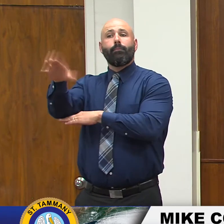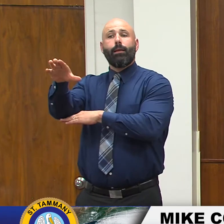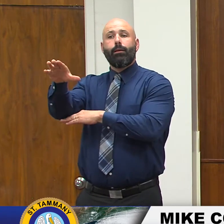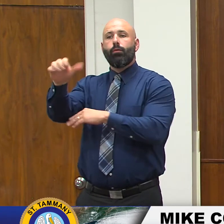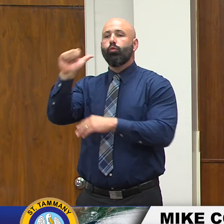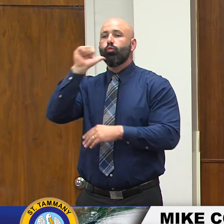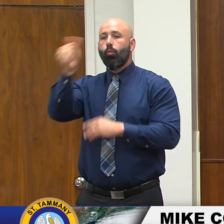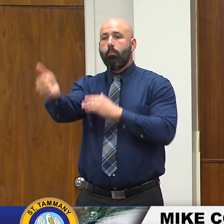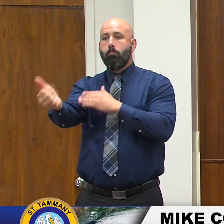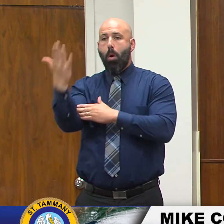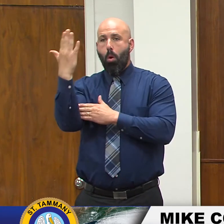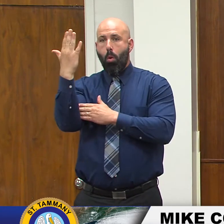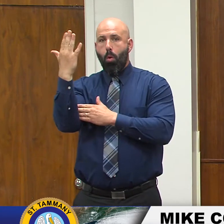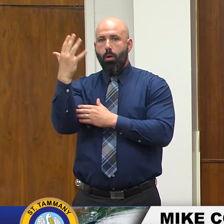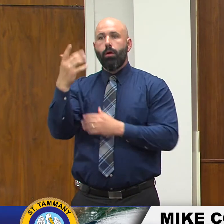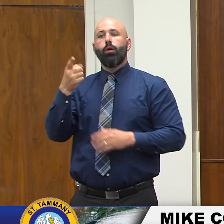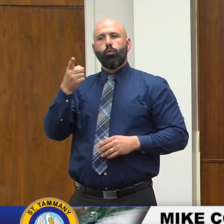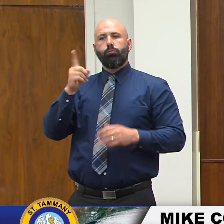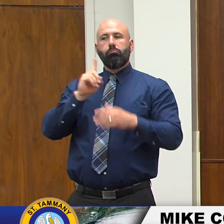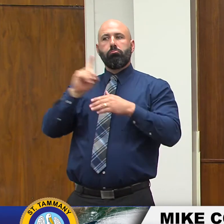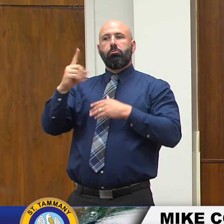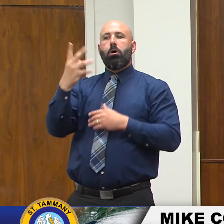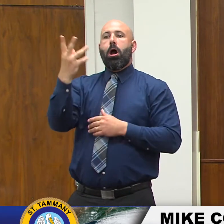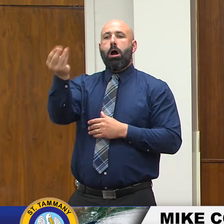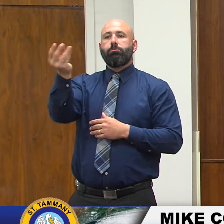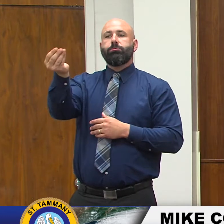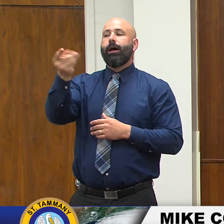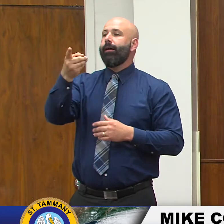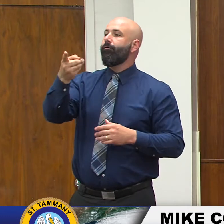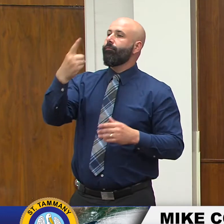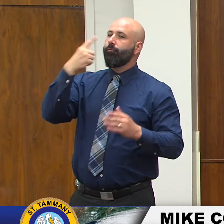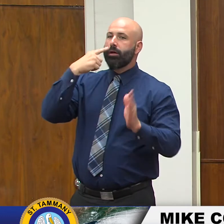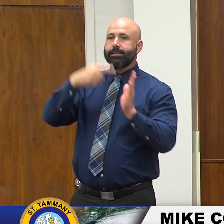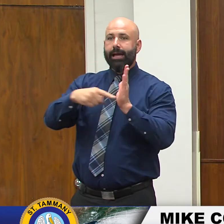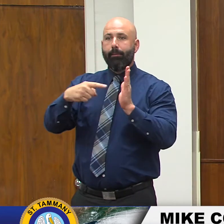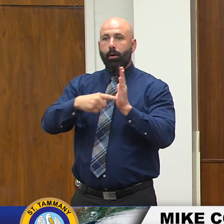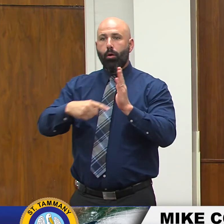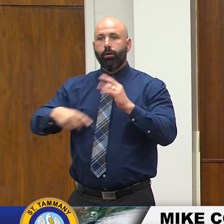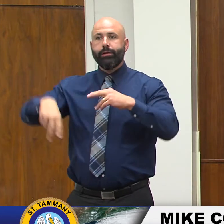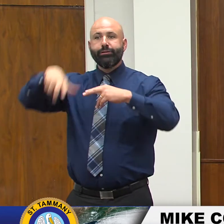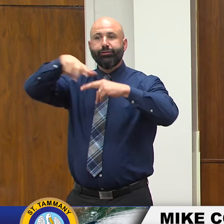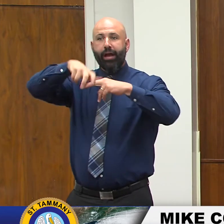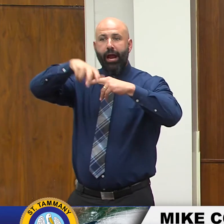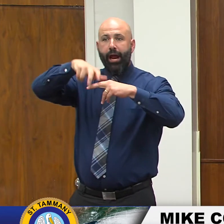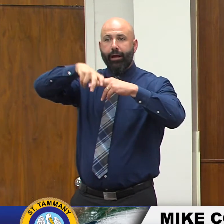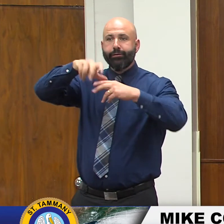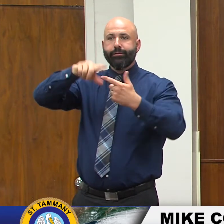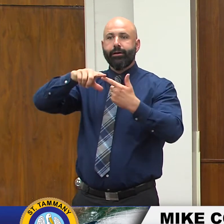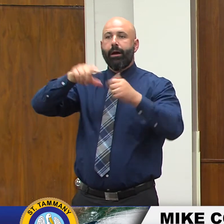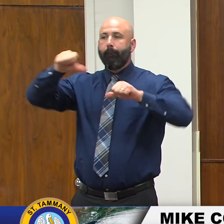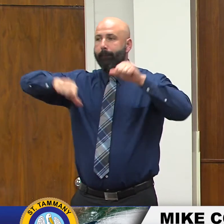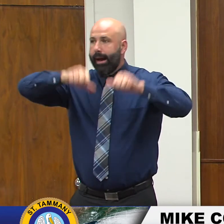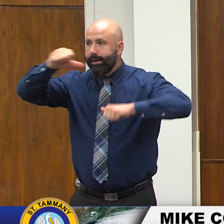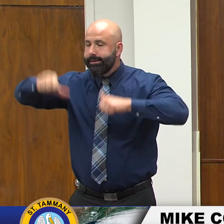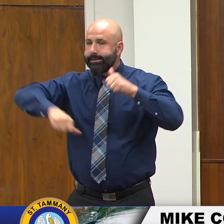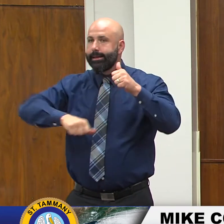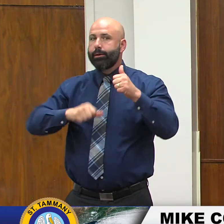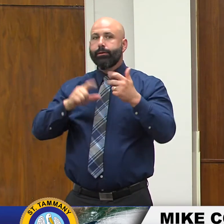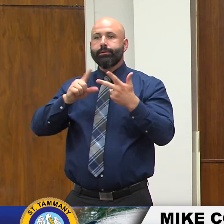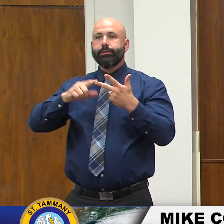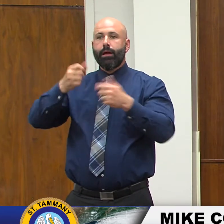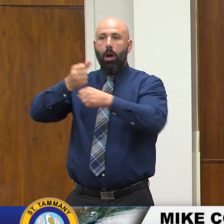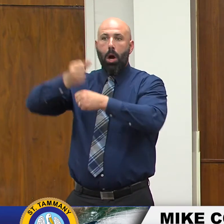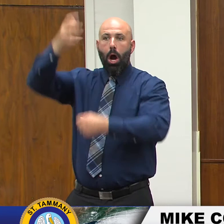go out in your yard and if you have lawn furniture and other other uh items in your yard bicycles uh